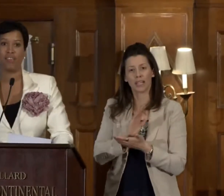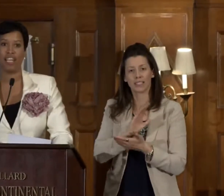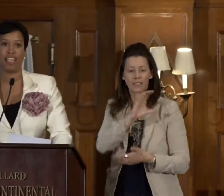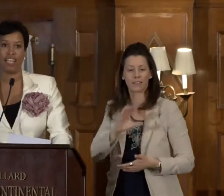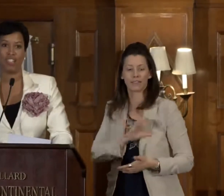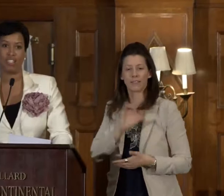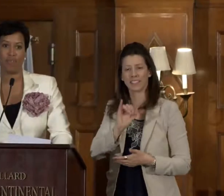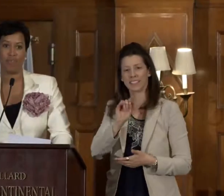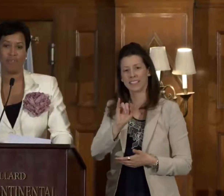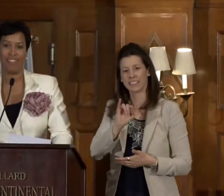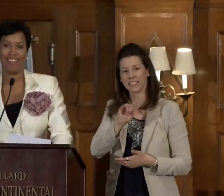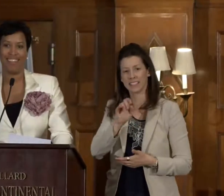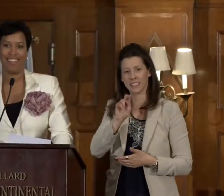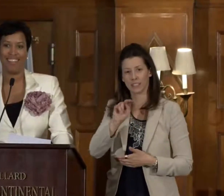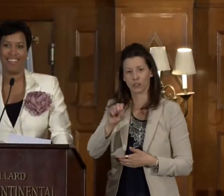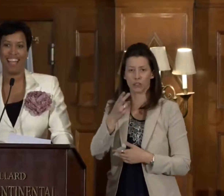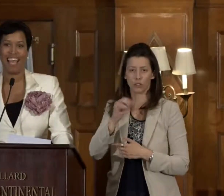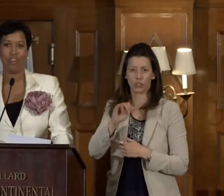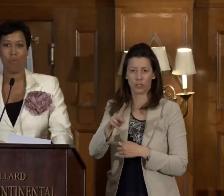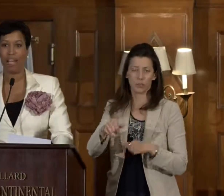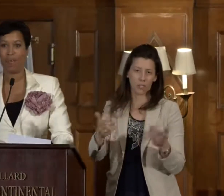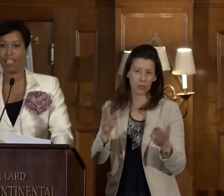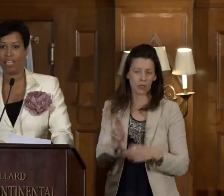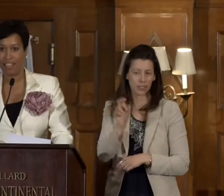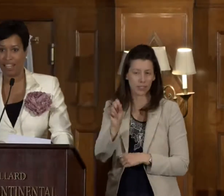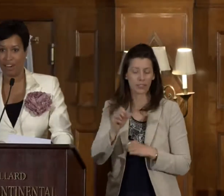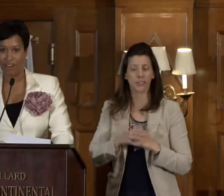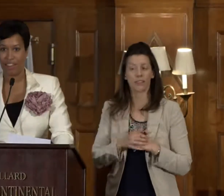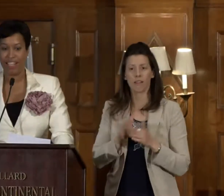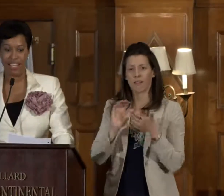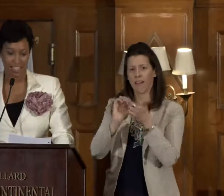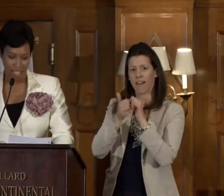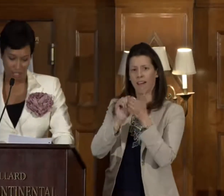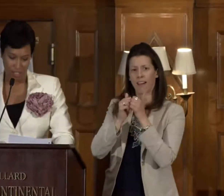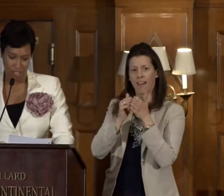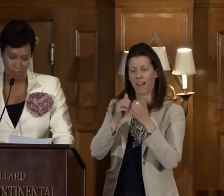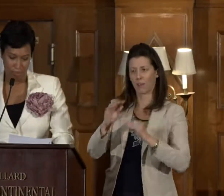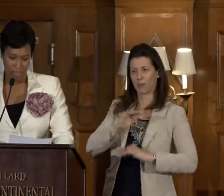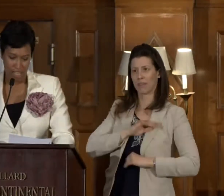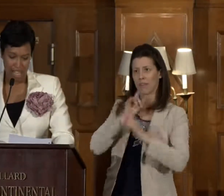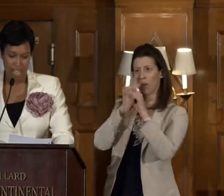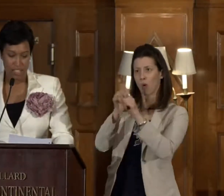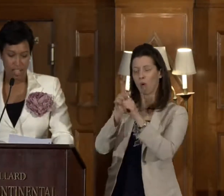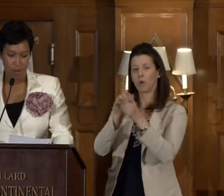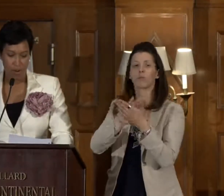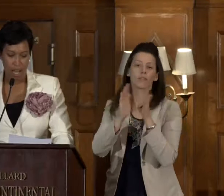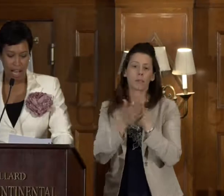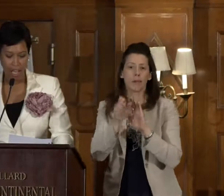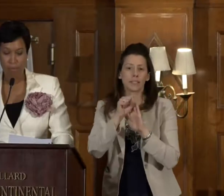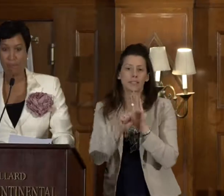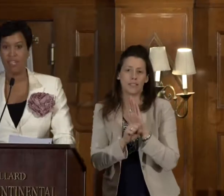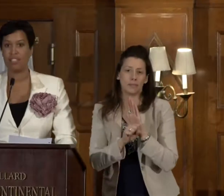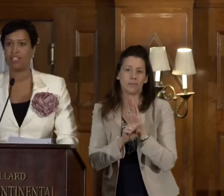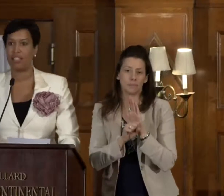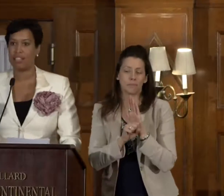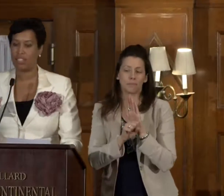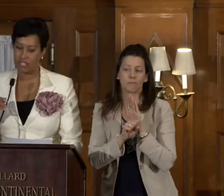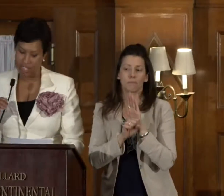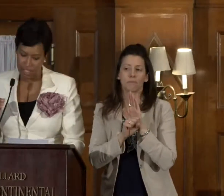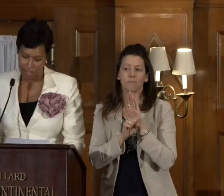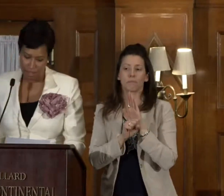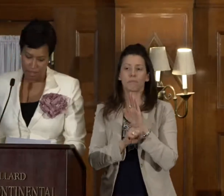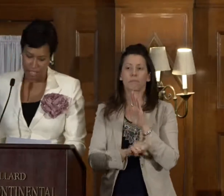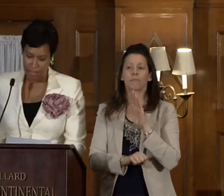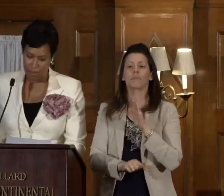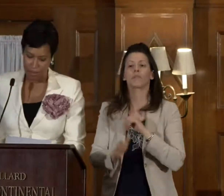in this great nation. And the way we get there is statehood. And so I am going to send